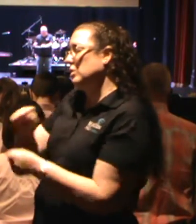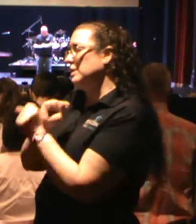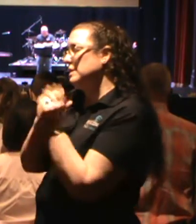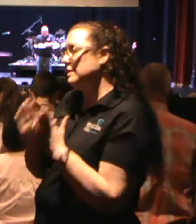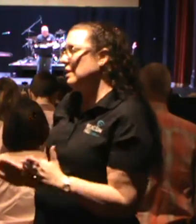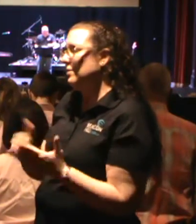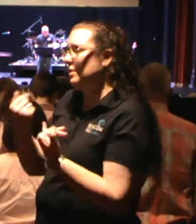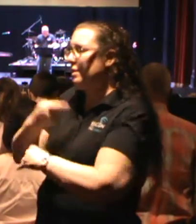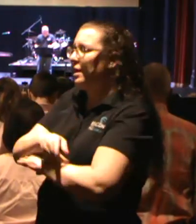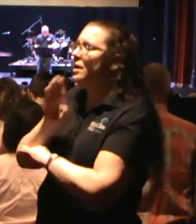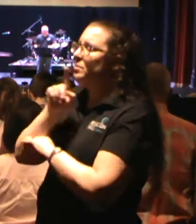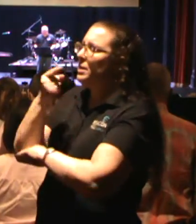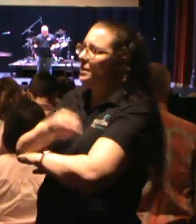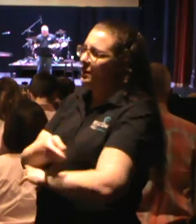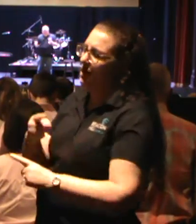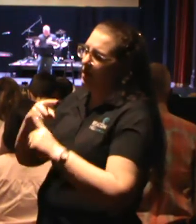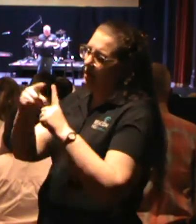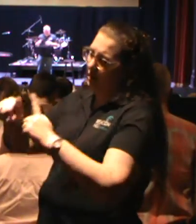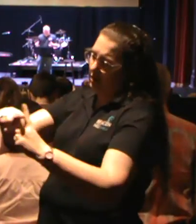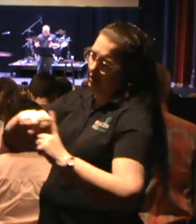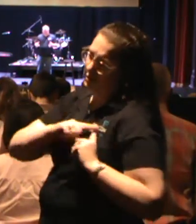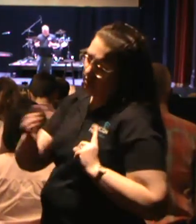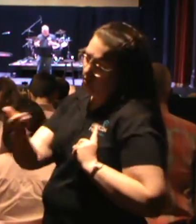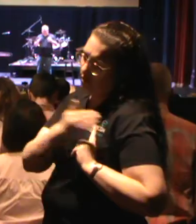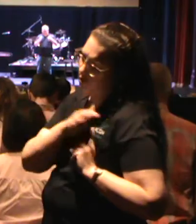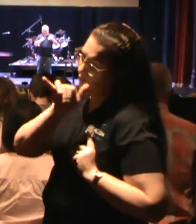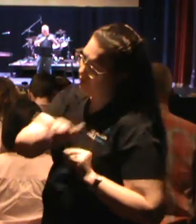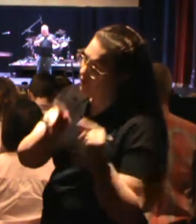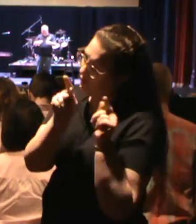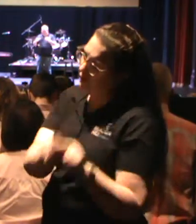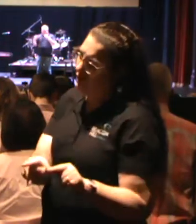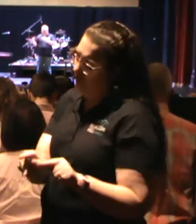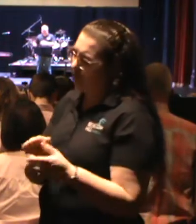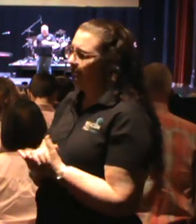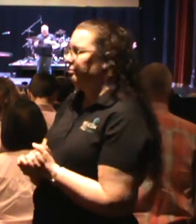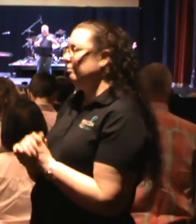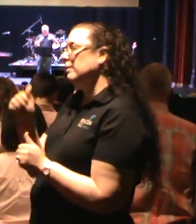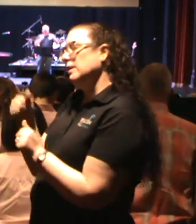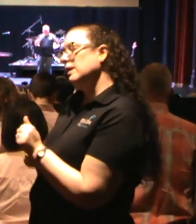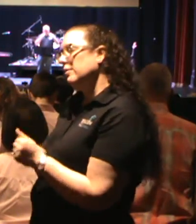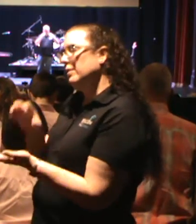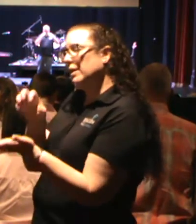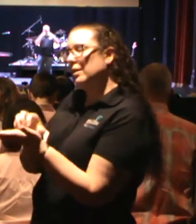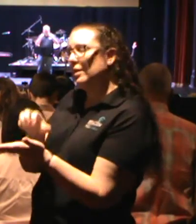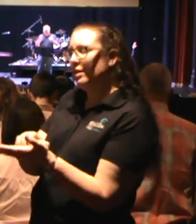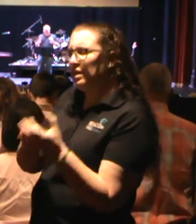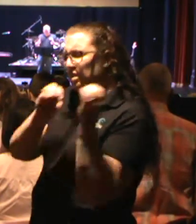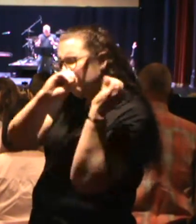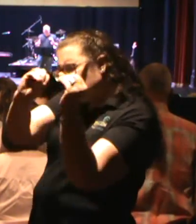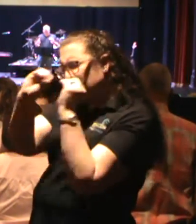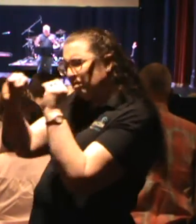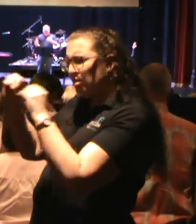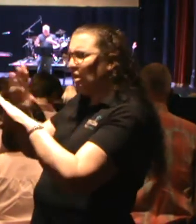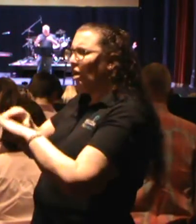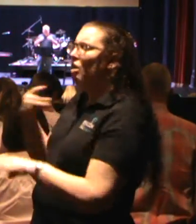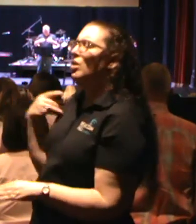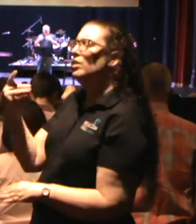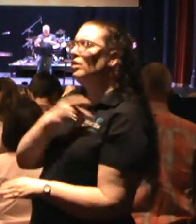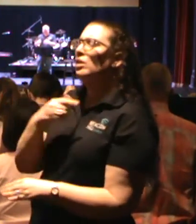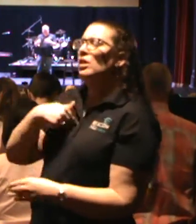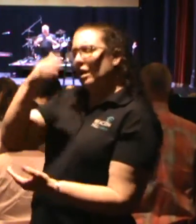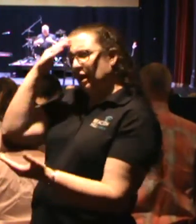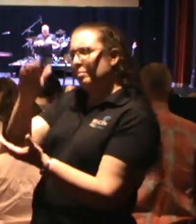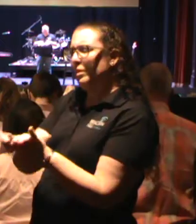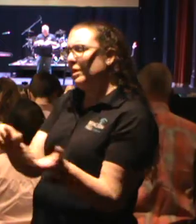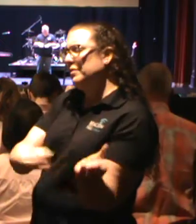would be the day of salvation for them. Lord, even a passage that is a very teaching passage on deacons, Lord, I believe is